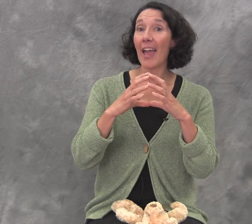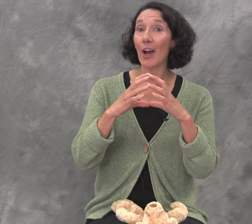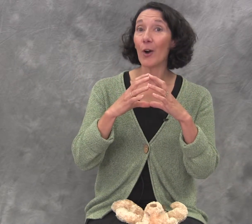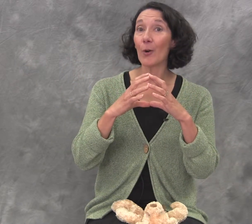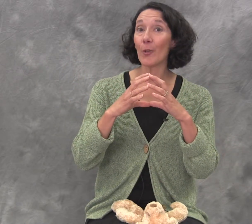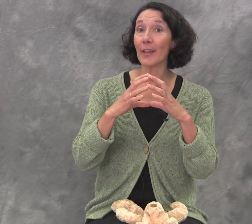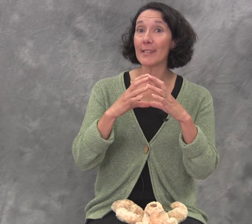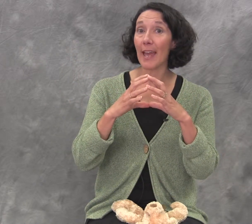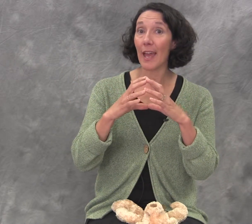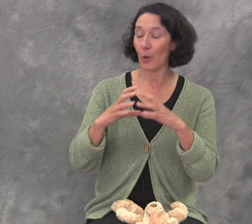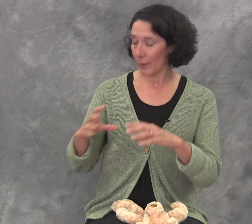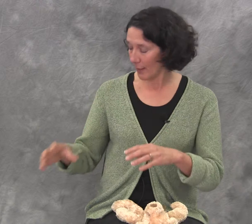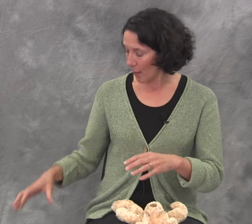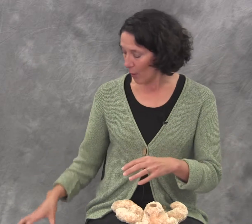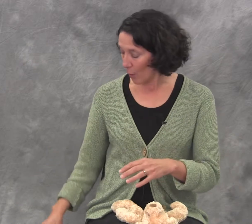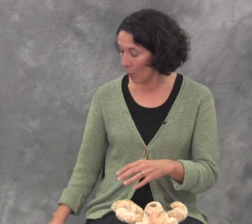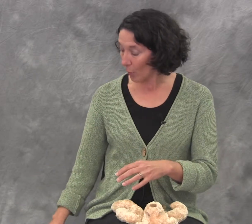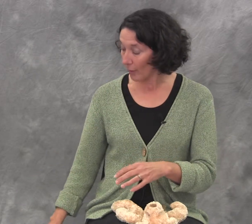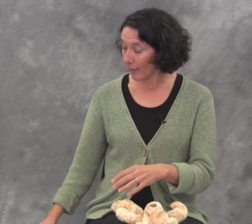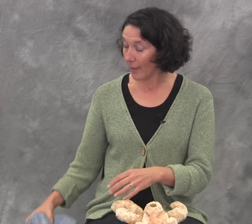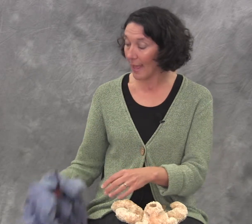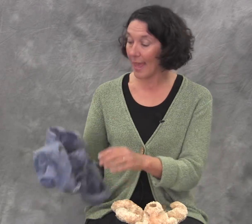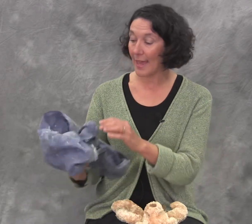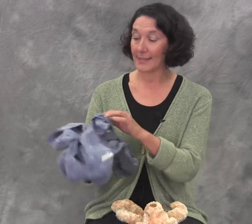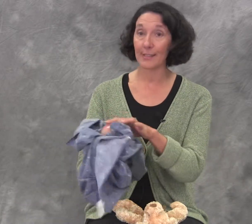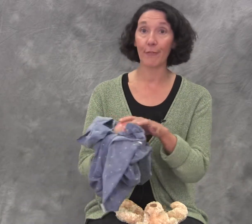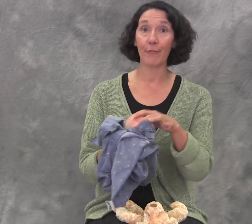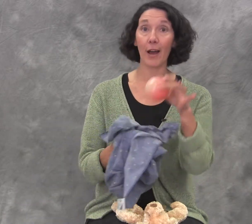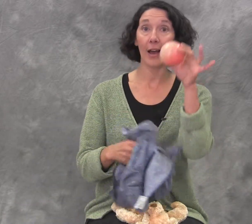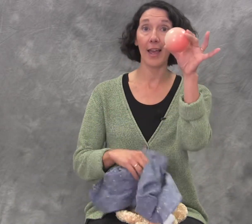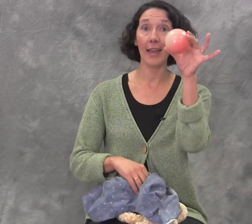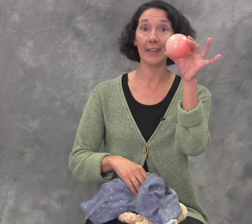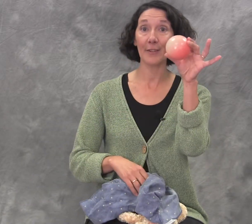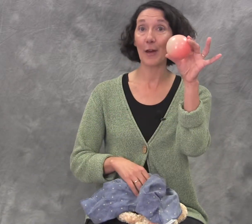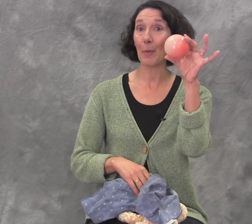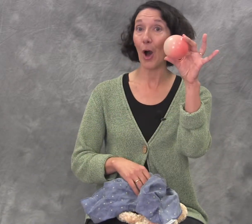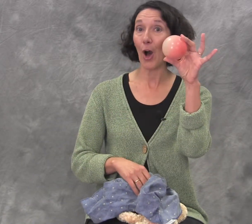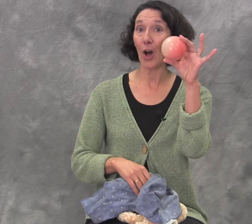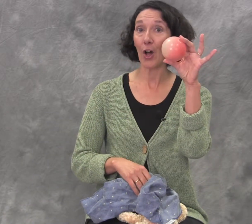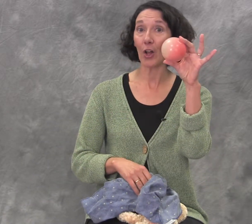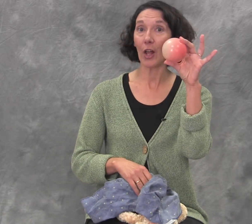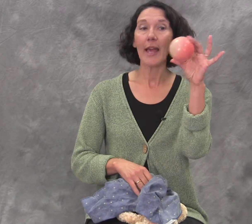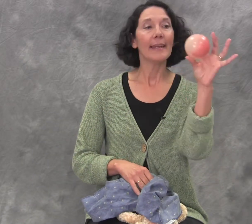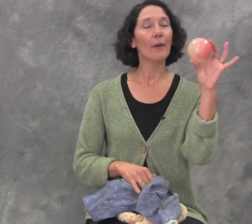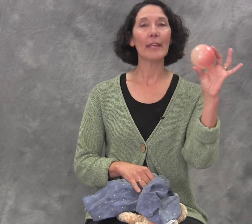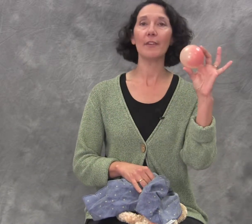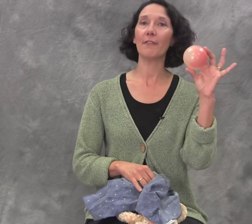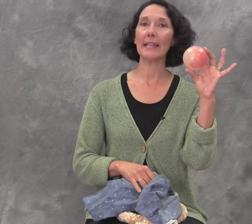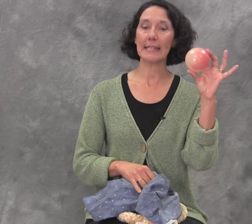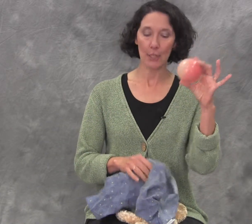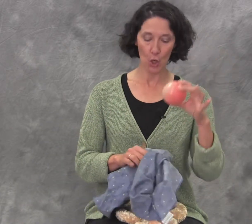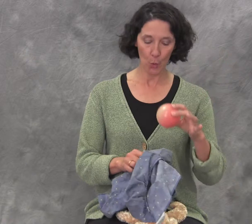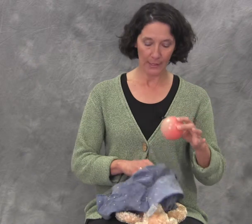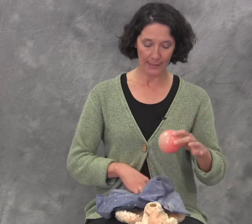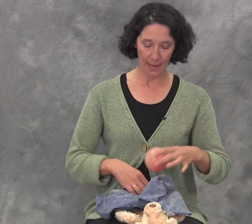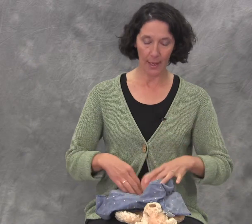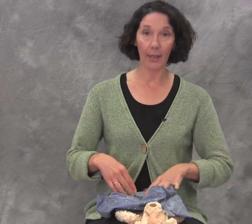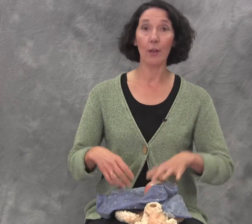ho the dairy oh let's find the ball. Now even if I didn't know the sign